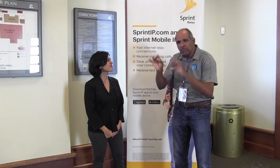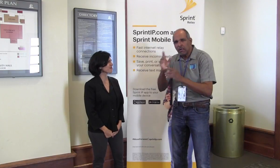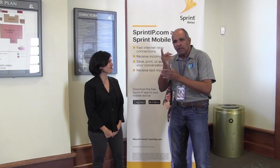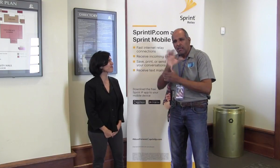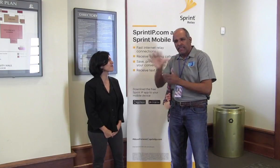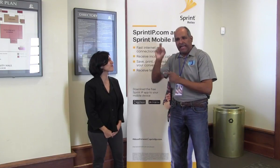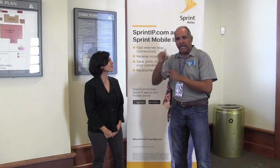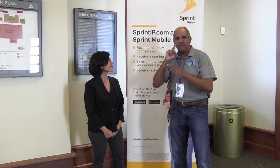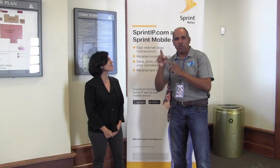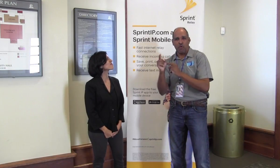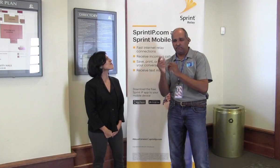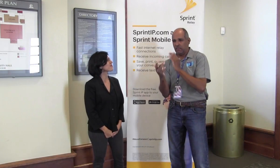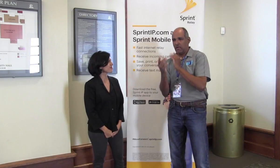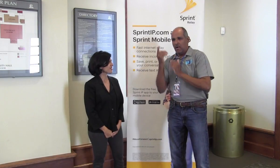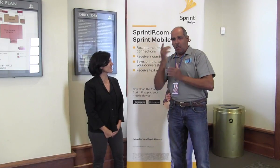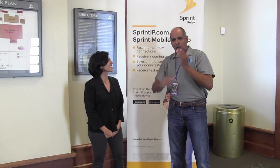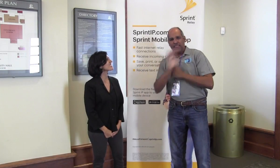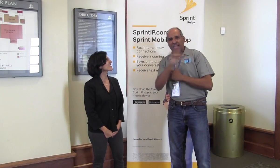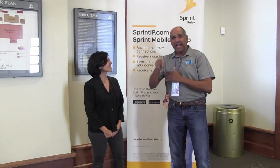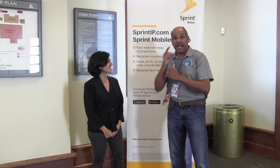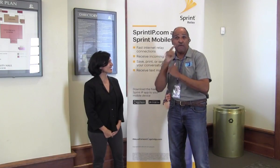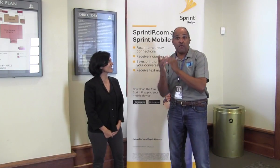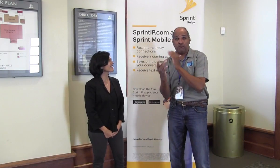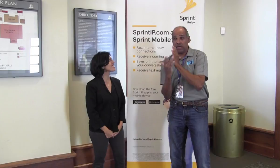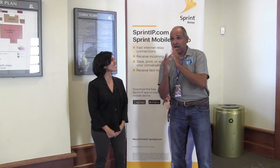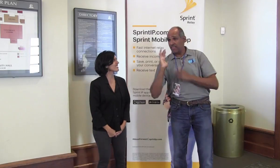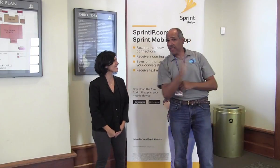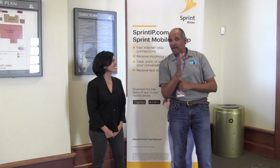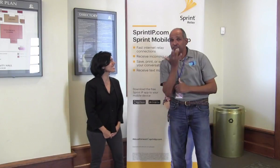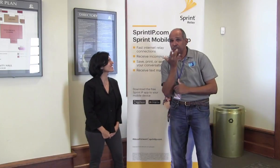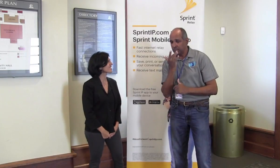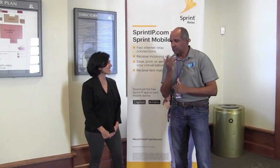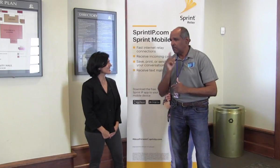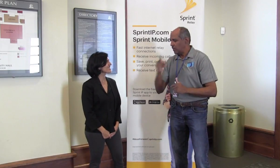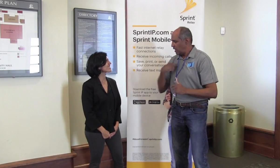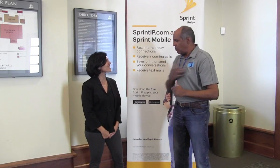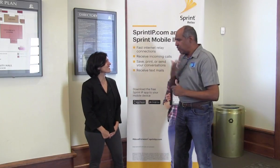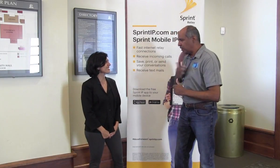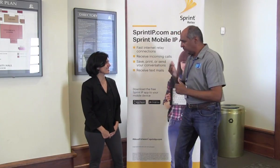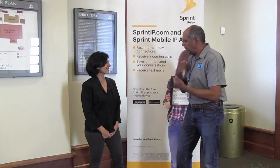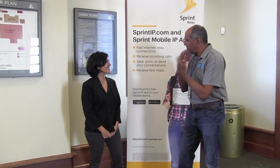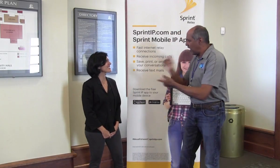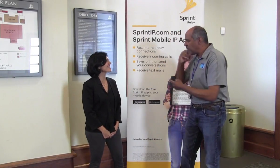and think about your people and let them taste or try the different technology to figure out what works best for them.